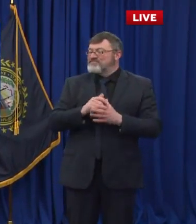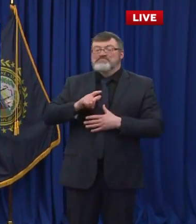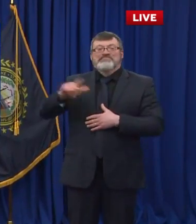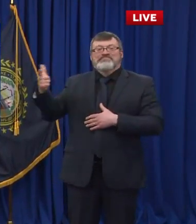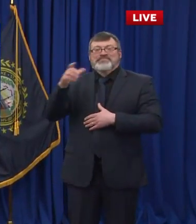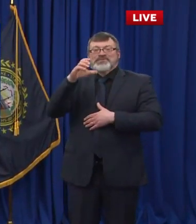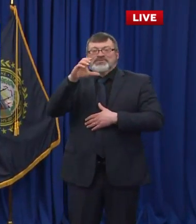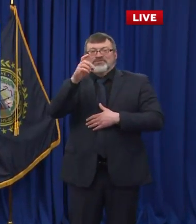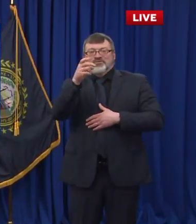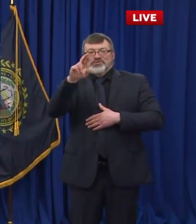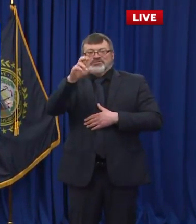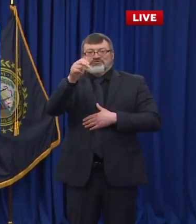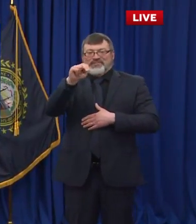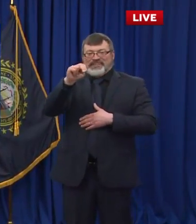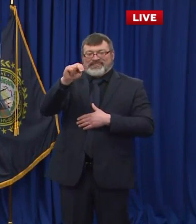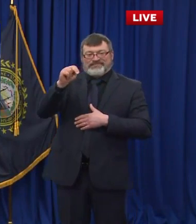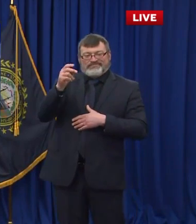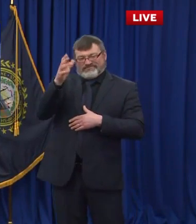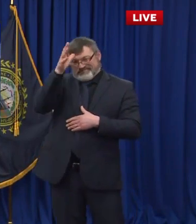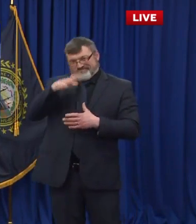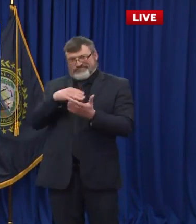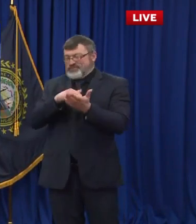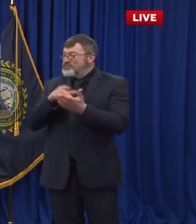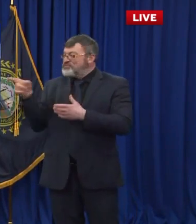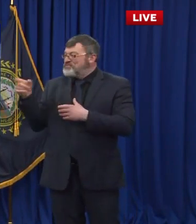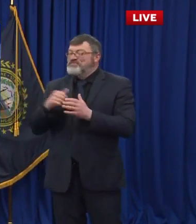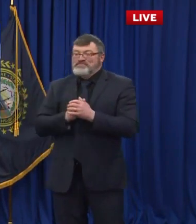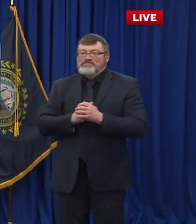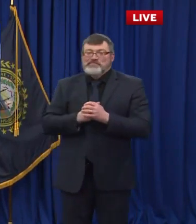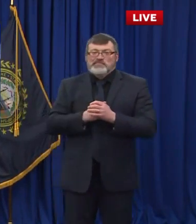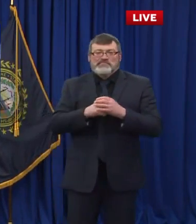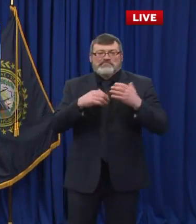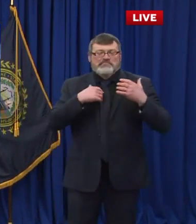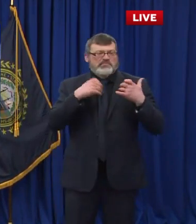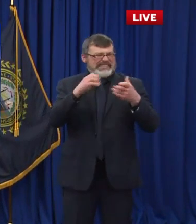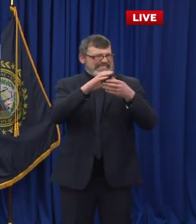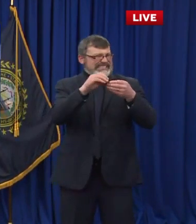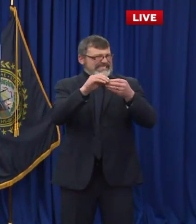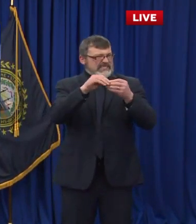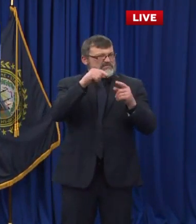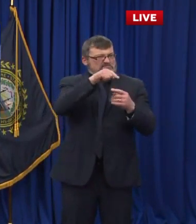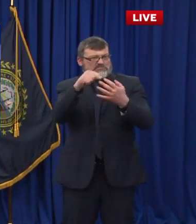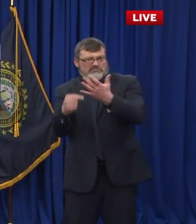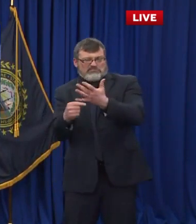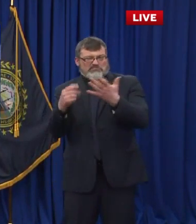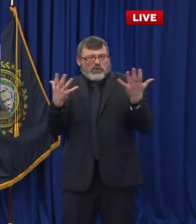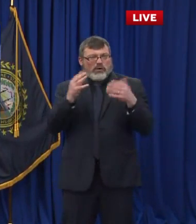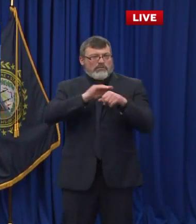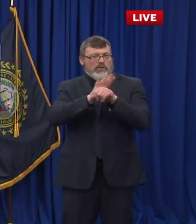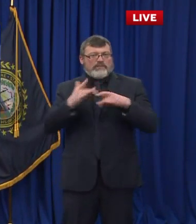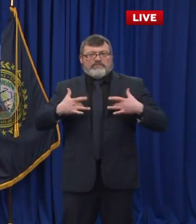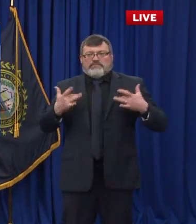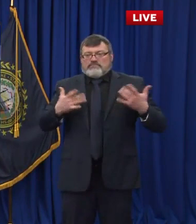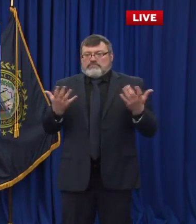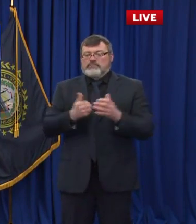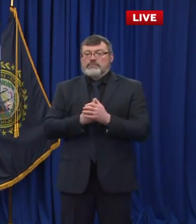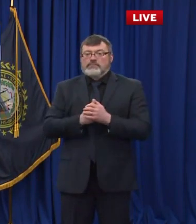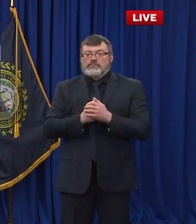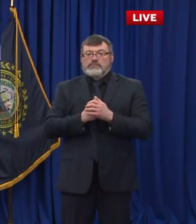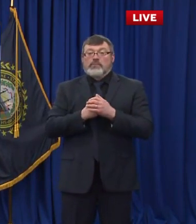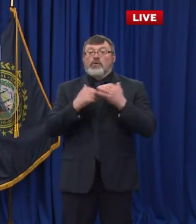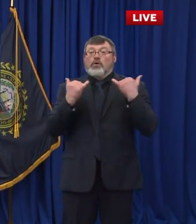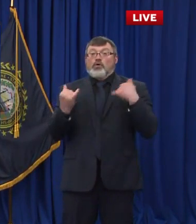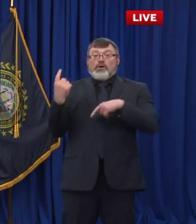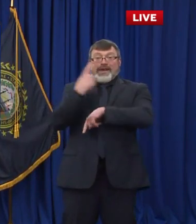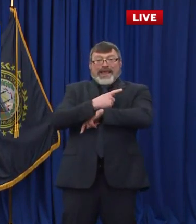Great. Thank you and good afternoon. So just a brief numbers update for today. We are announcing 461 new people